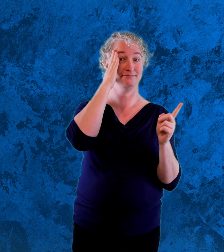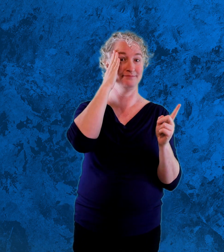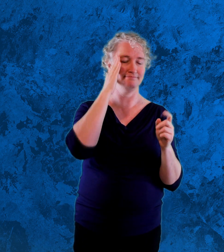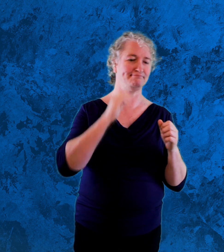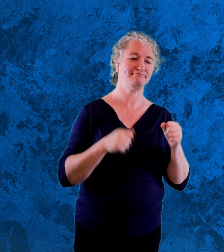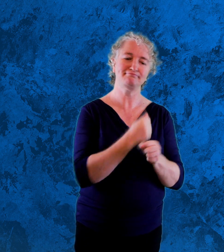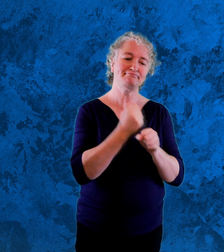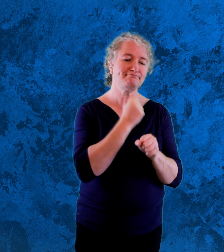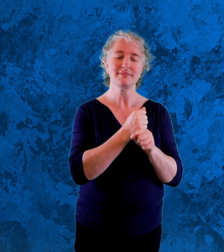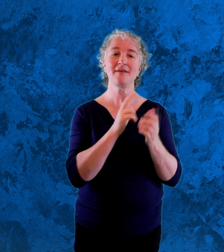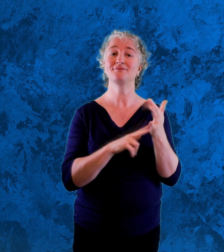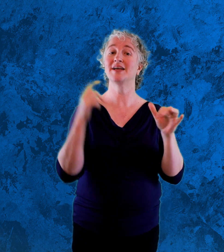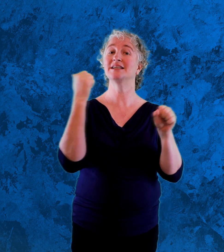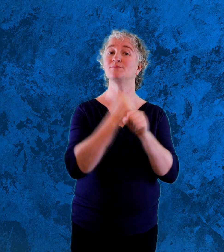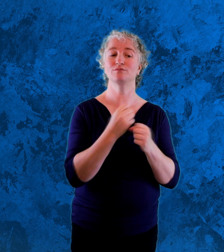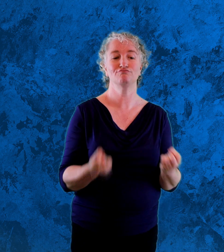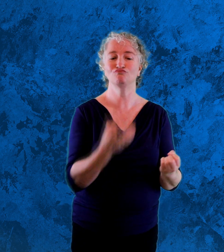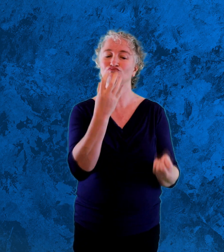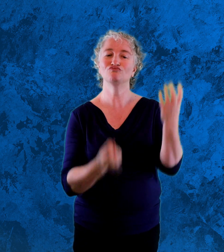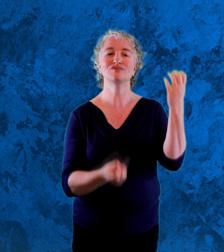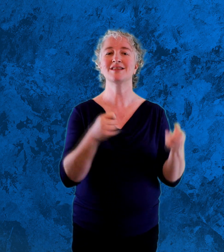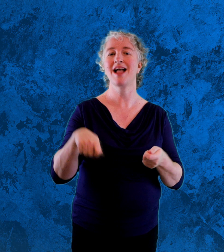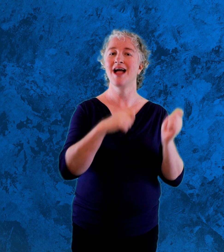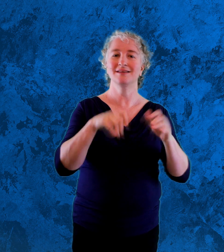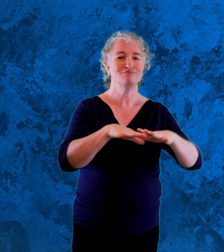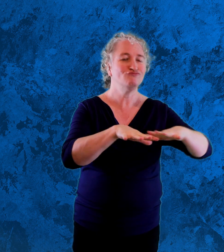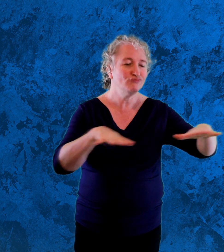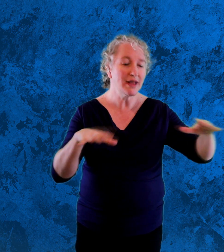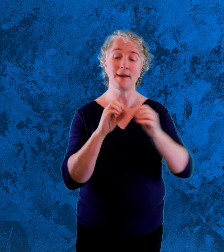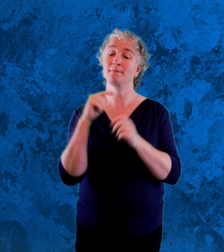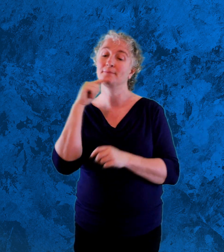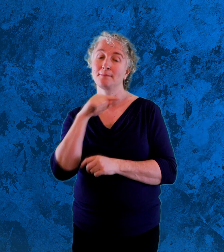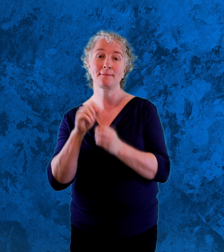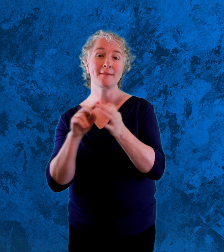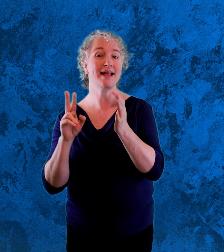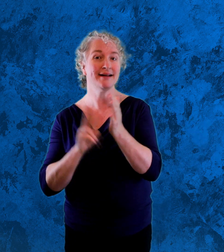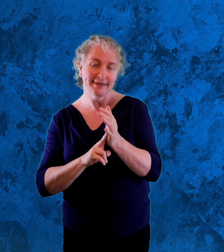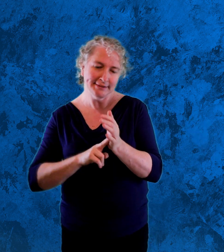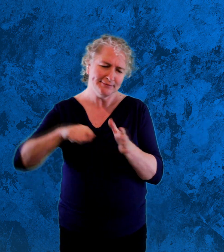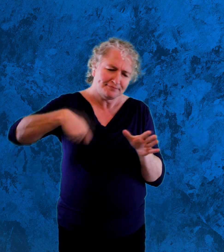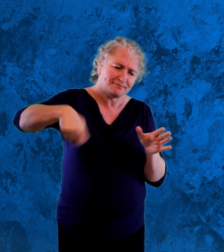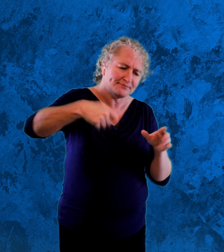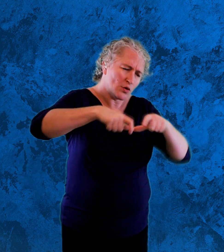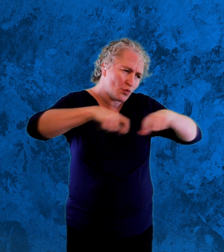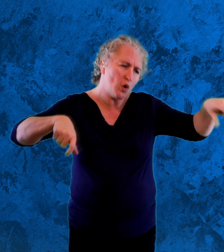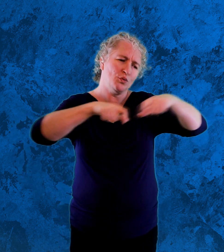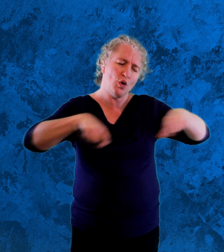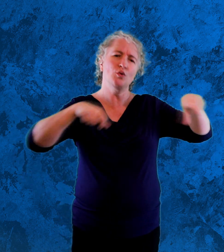and Bandit helped Mum build a vegetable garden. Ben arranged dirt into rows. Mum taught Bandit